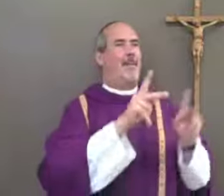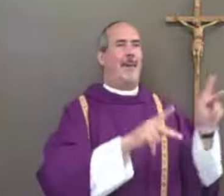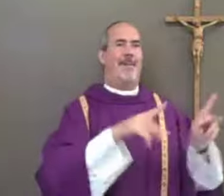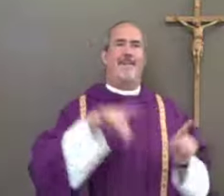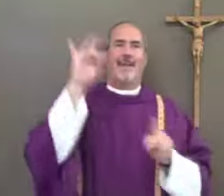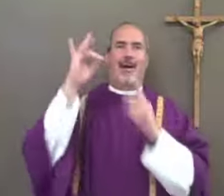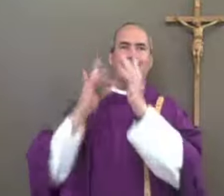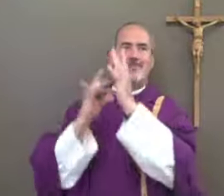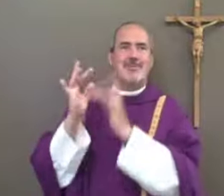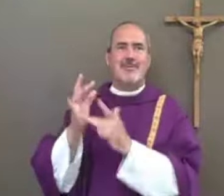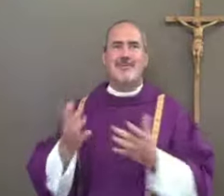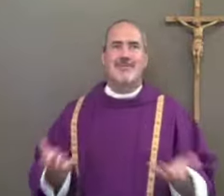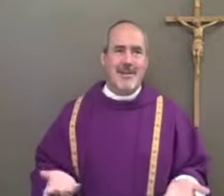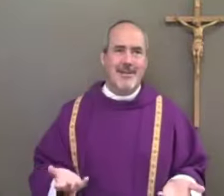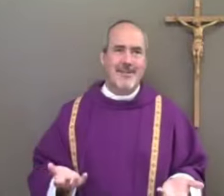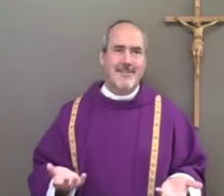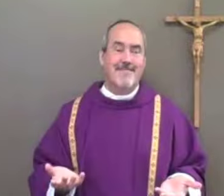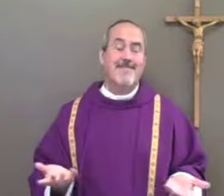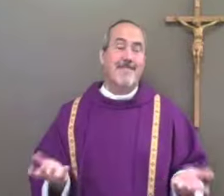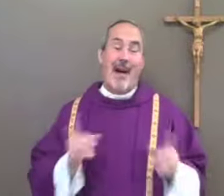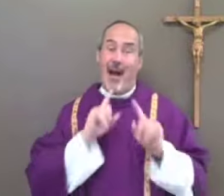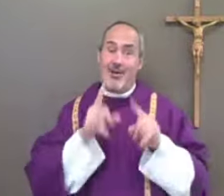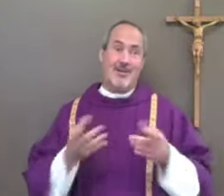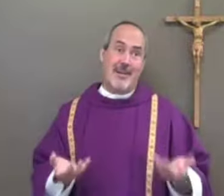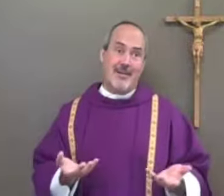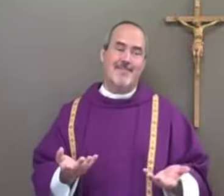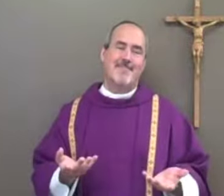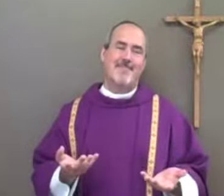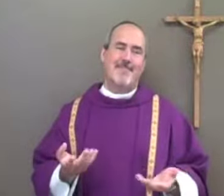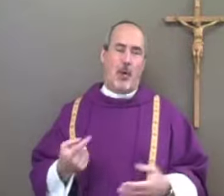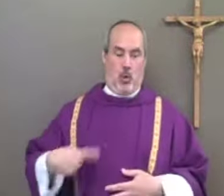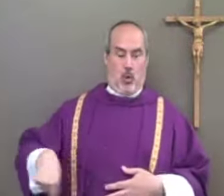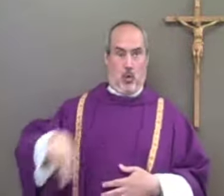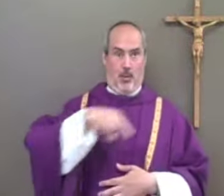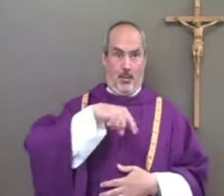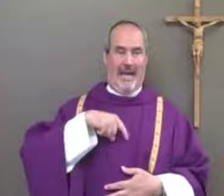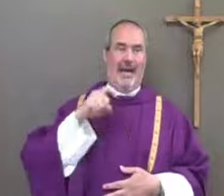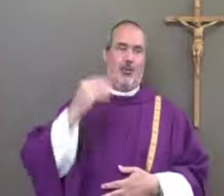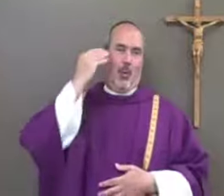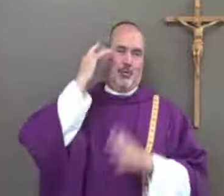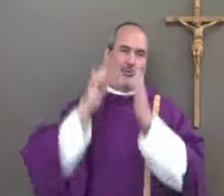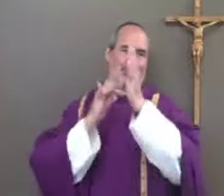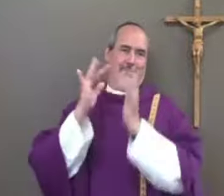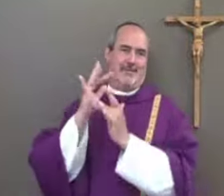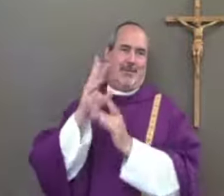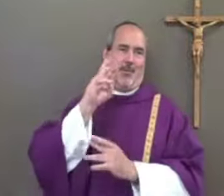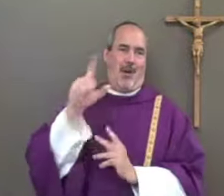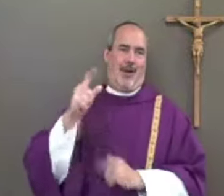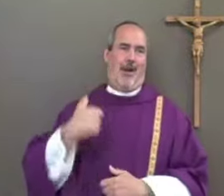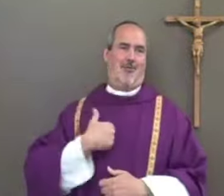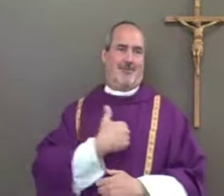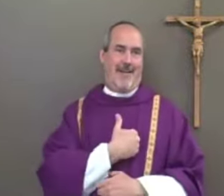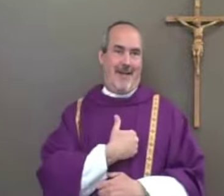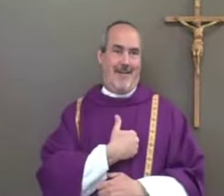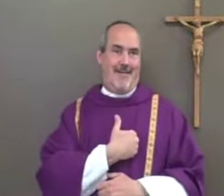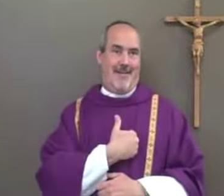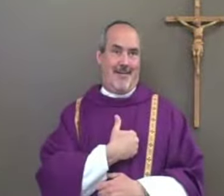able to do that? How can we help others? Well, I'll tell you. We have to know Jesus well